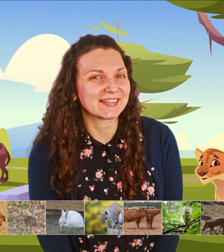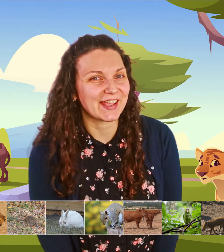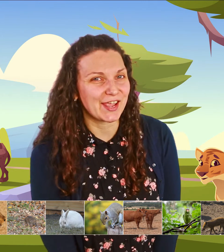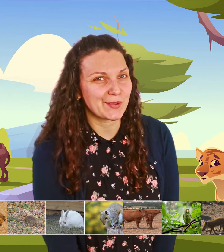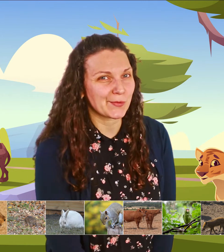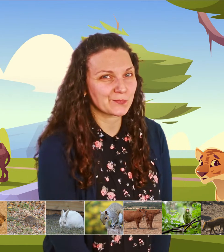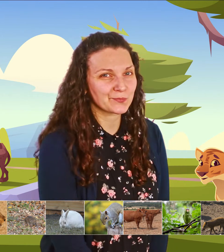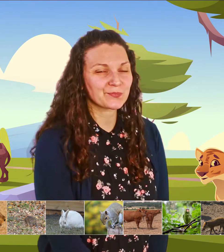game